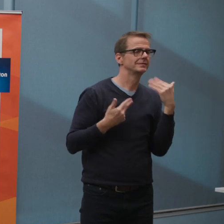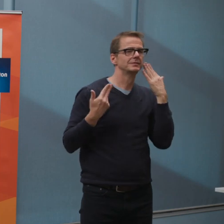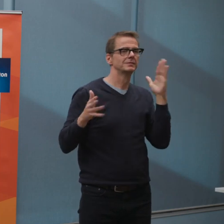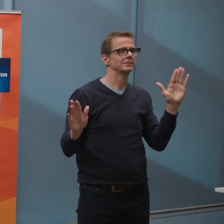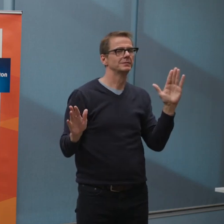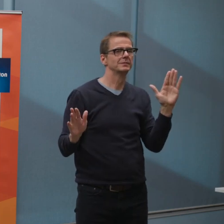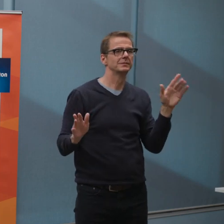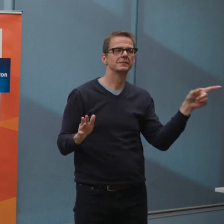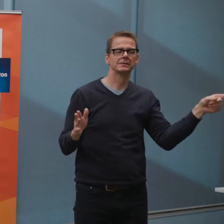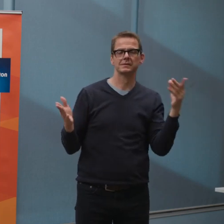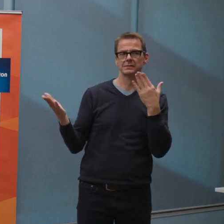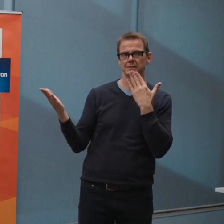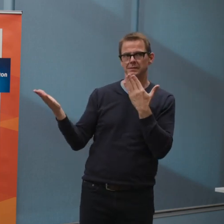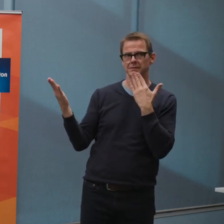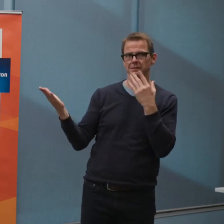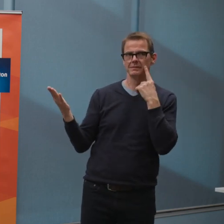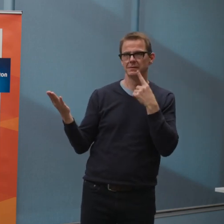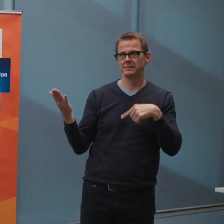Thanks and good evening.